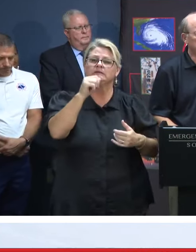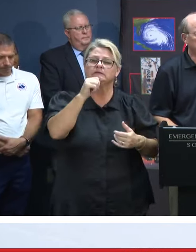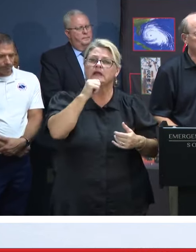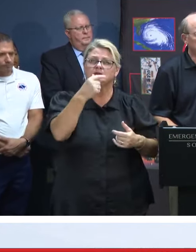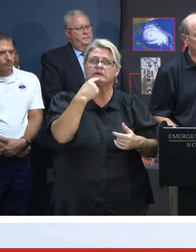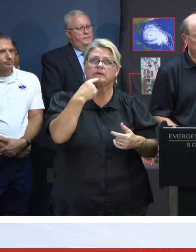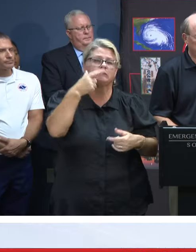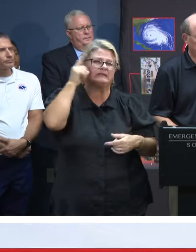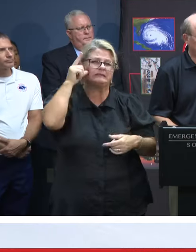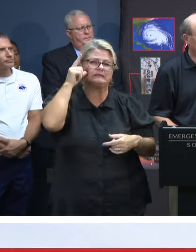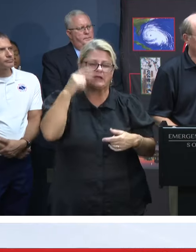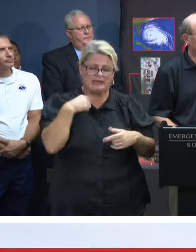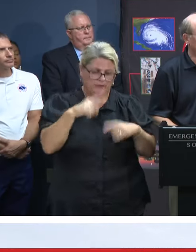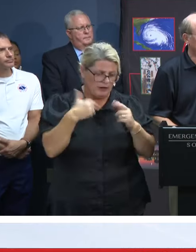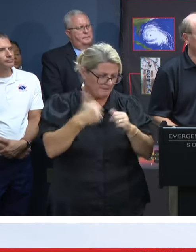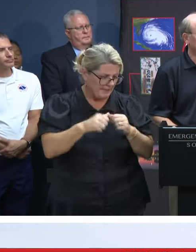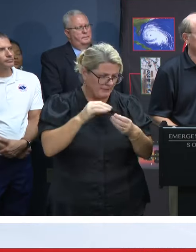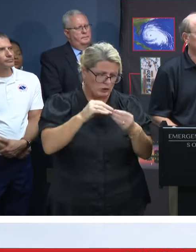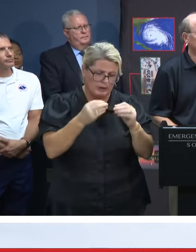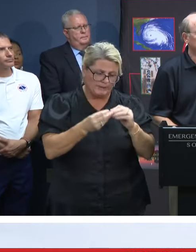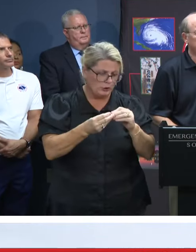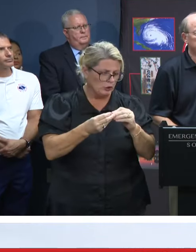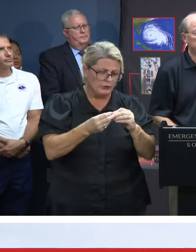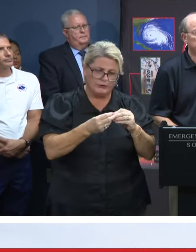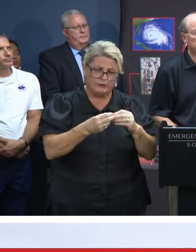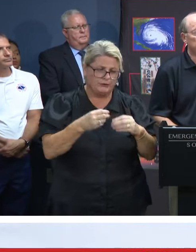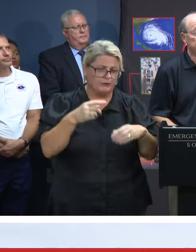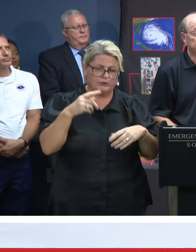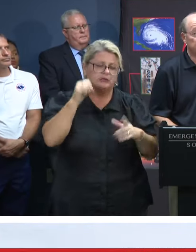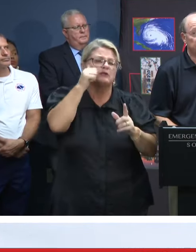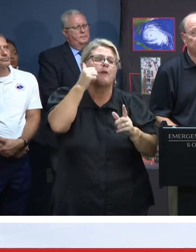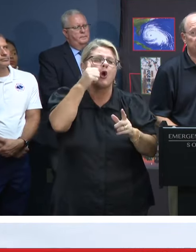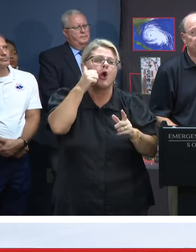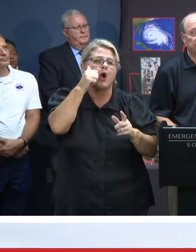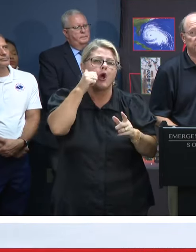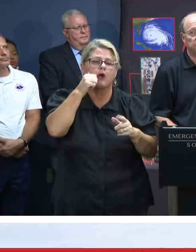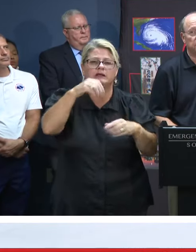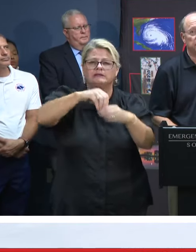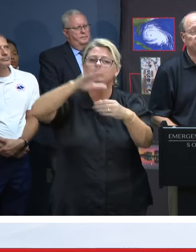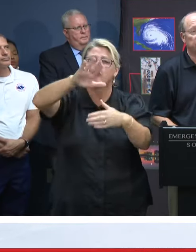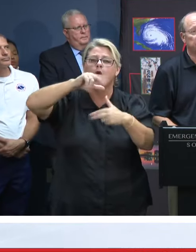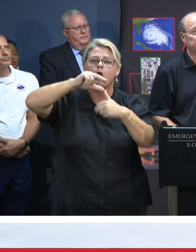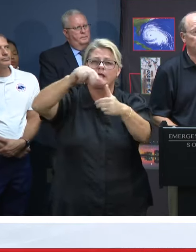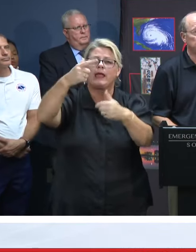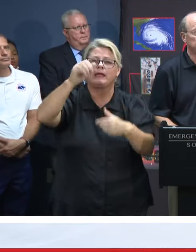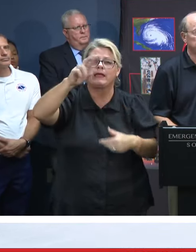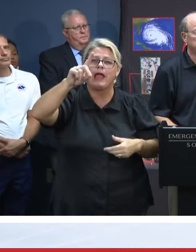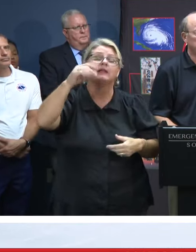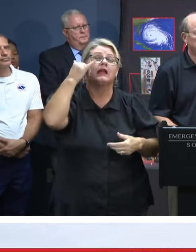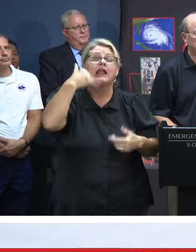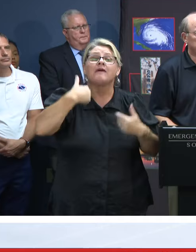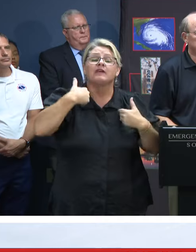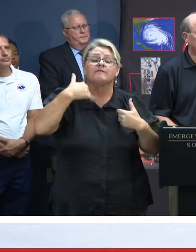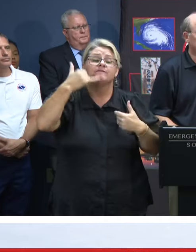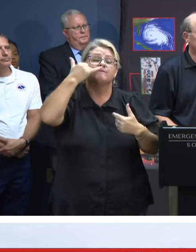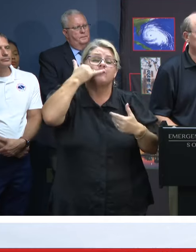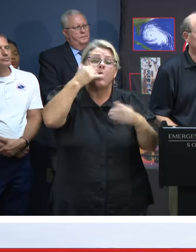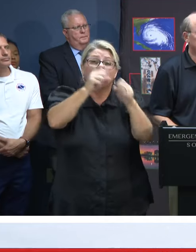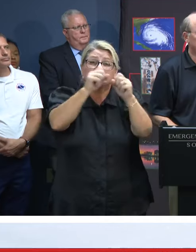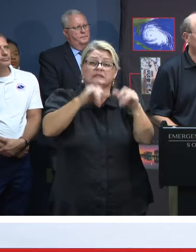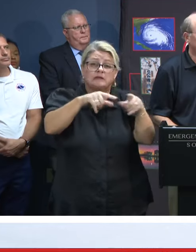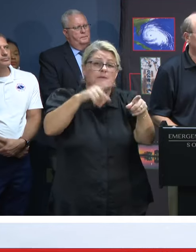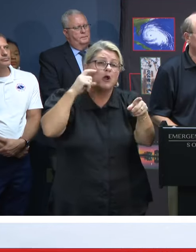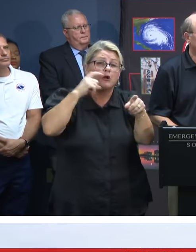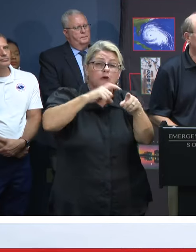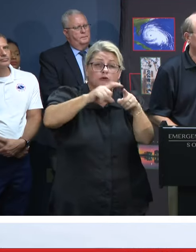we, and I don't have the number with me right now, it'll be activated tomorrow, but it's in the hurricane guide, is the public information phone system, which is a call center